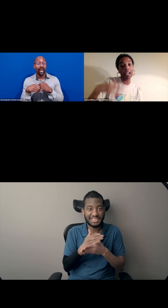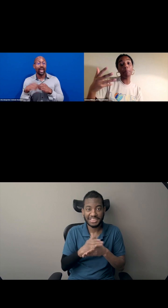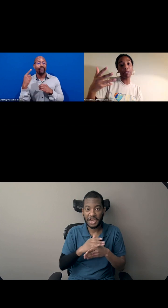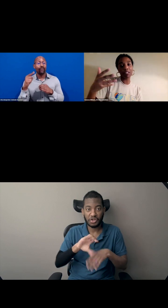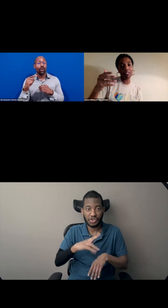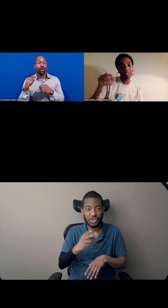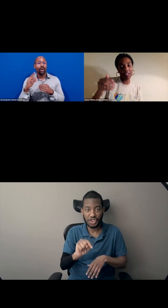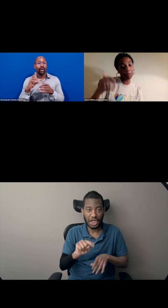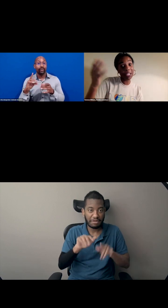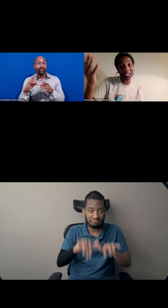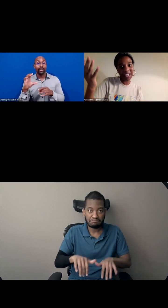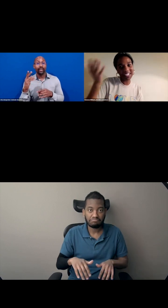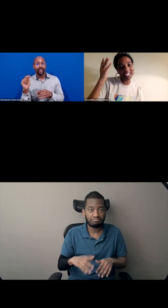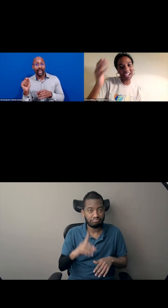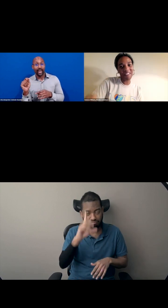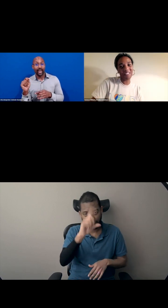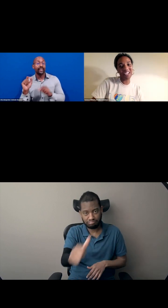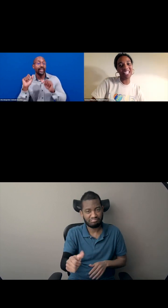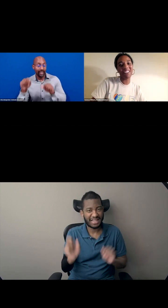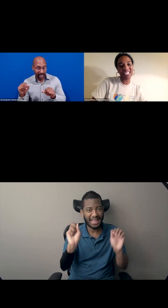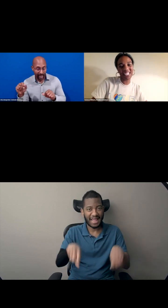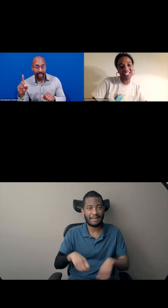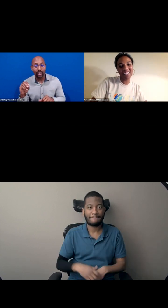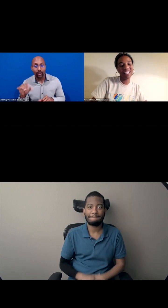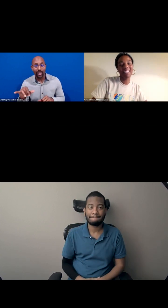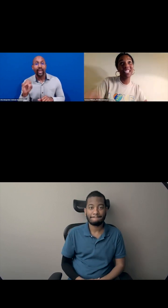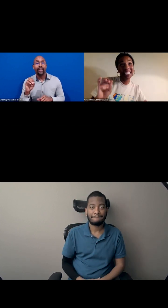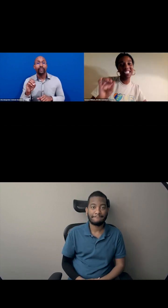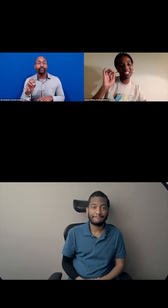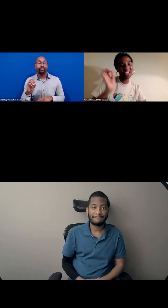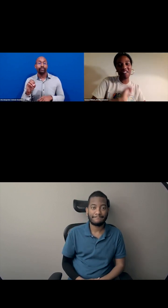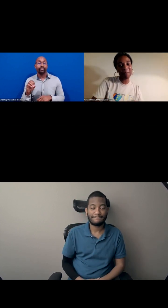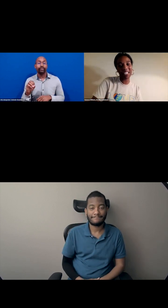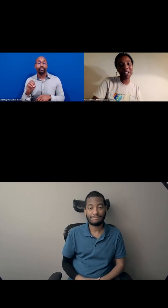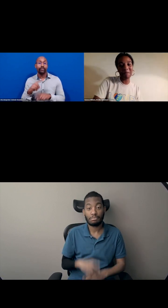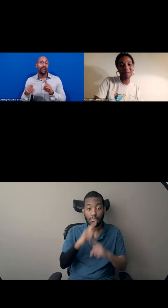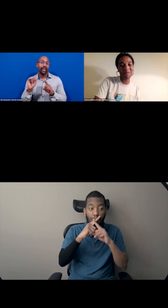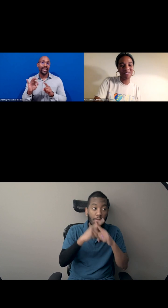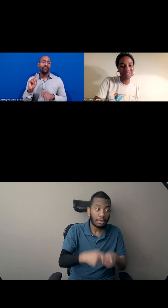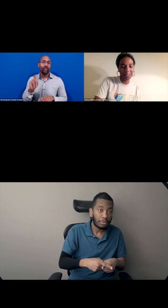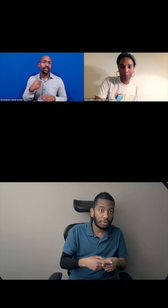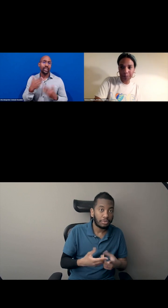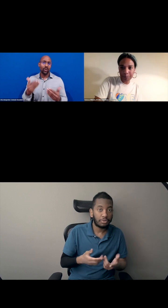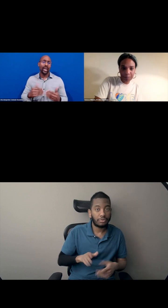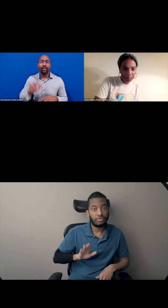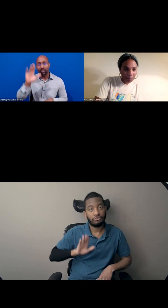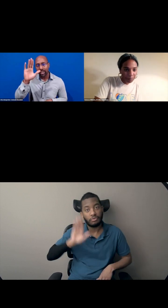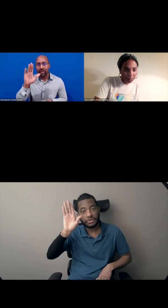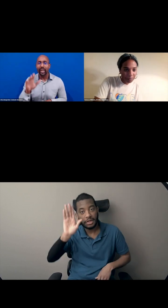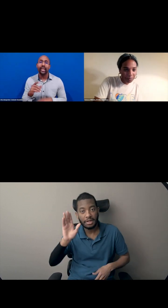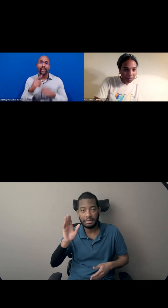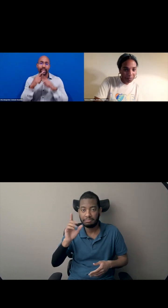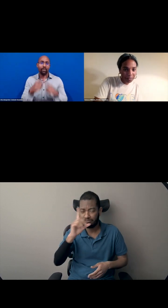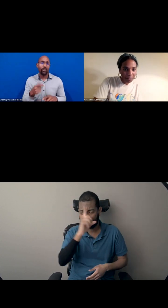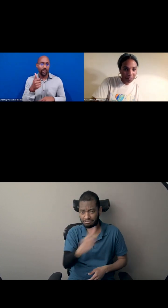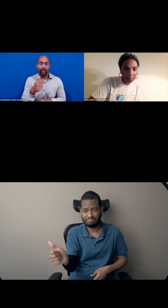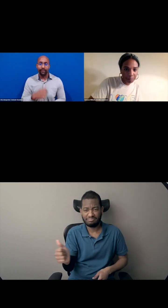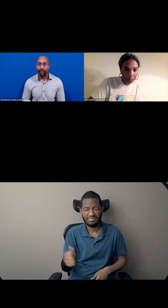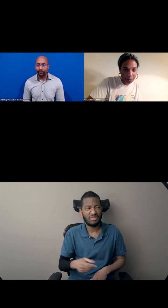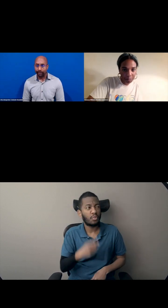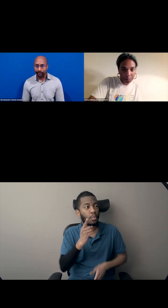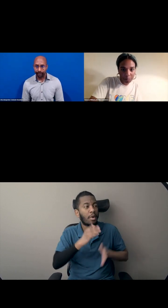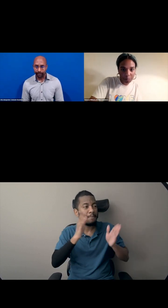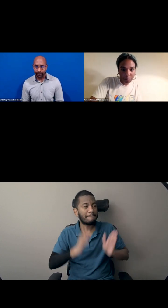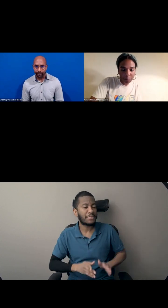that, but unmute or raise your hand, um, for any questions, do you have for Michelle? Well, one person in the chat